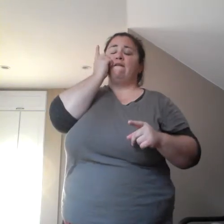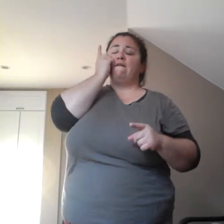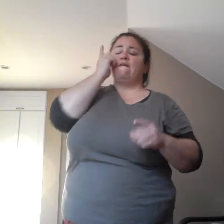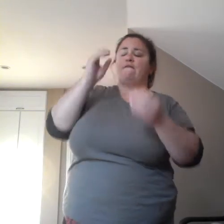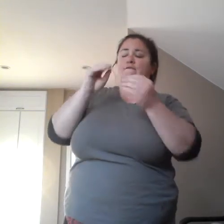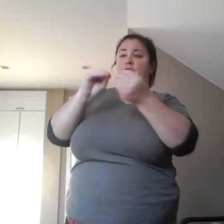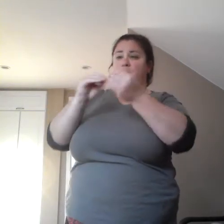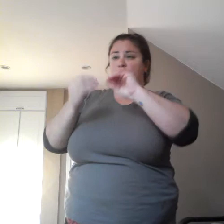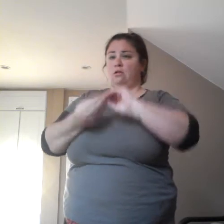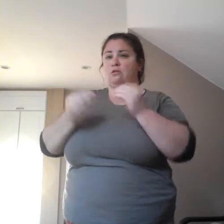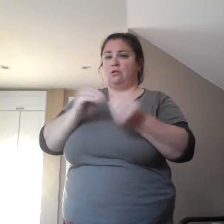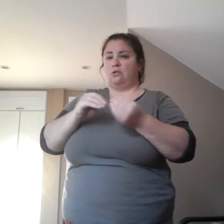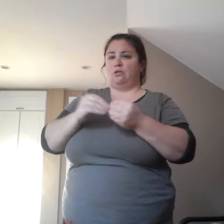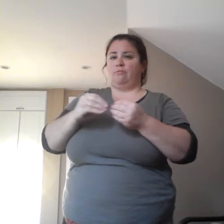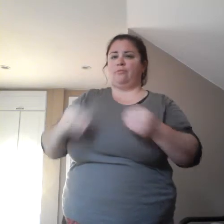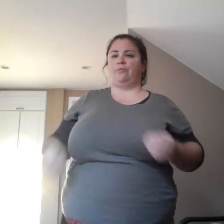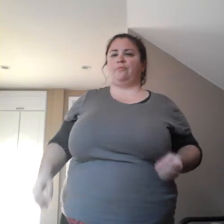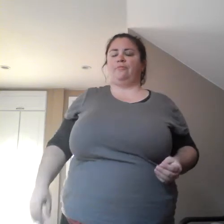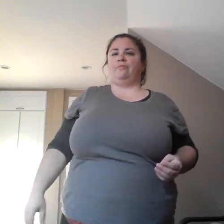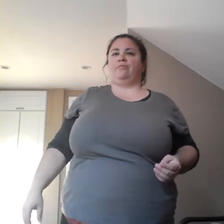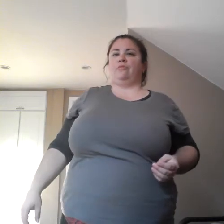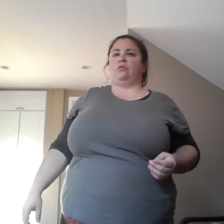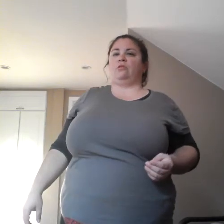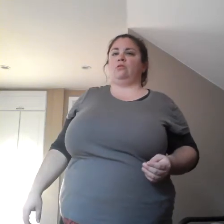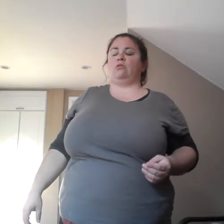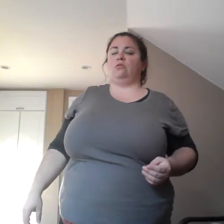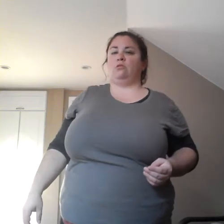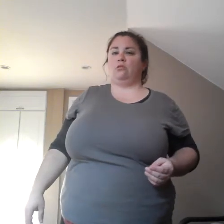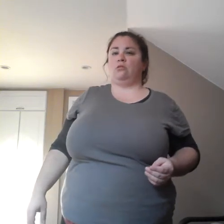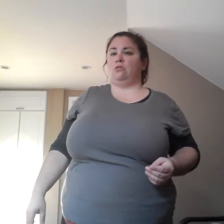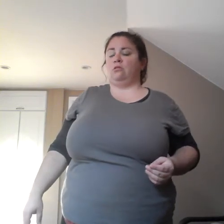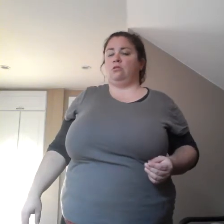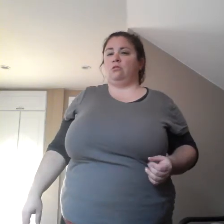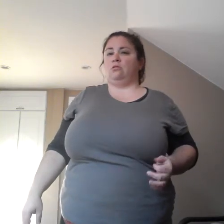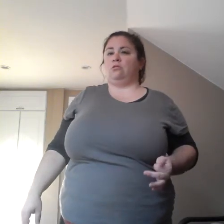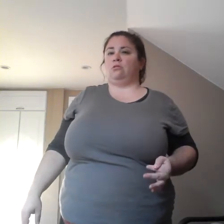not something that we're able to give out. We're not able to give out the phone number of residents for obvious reasons.